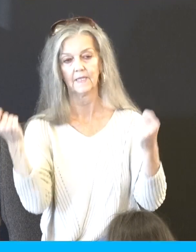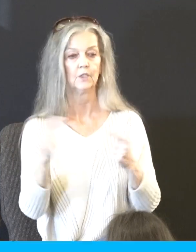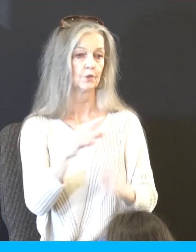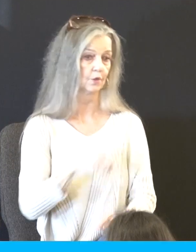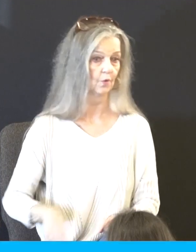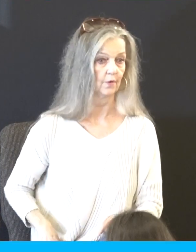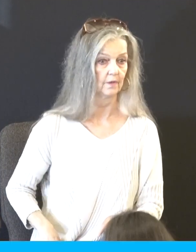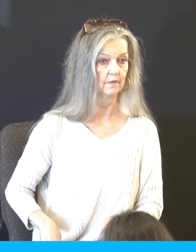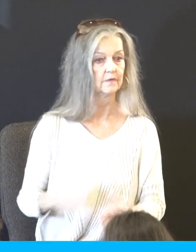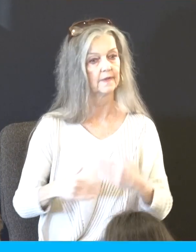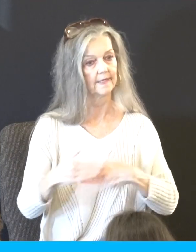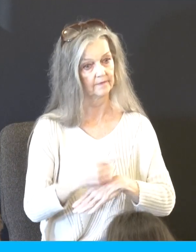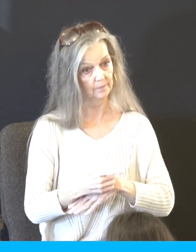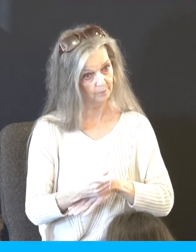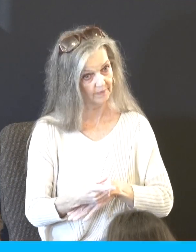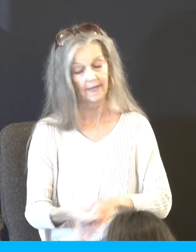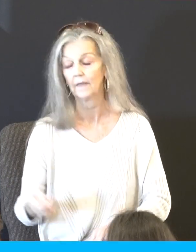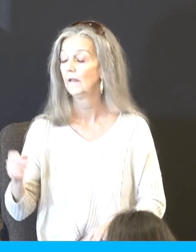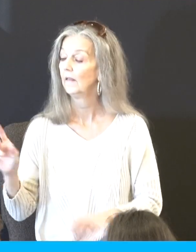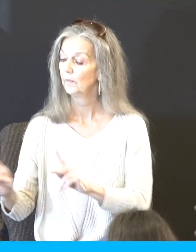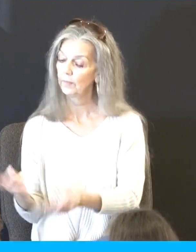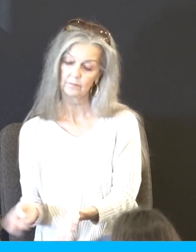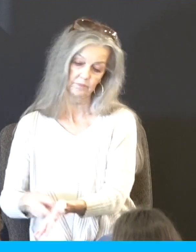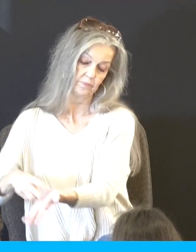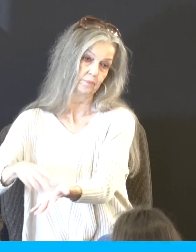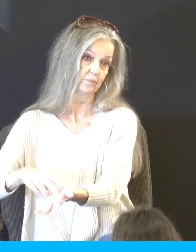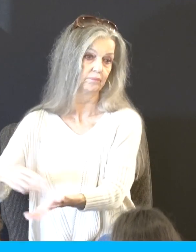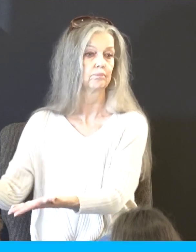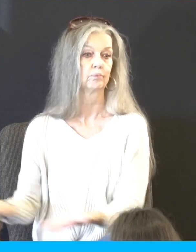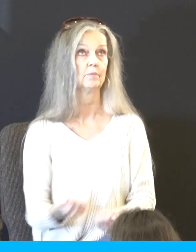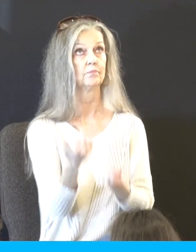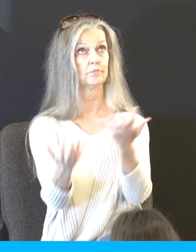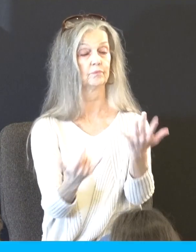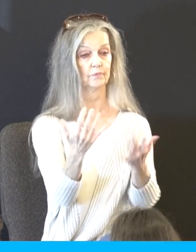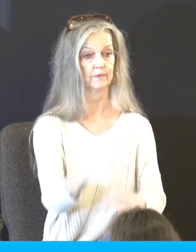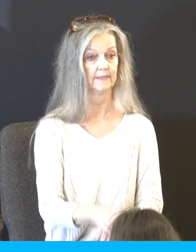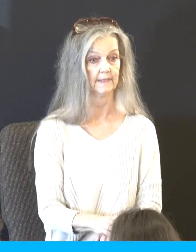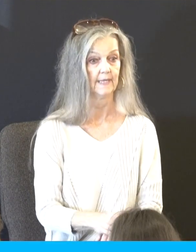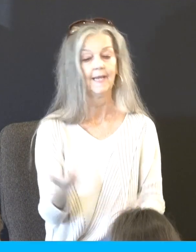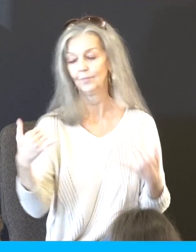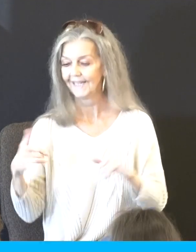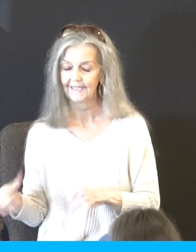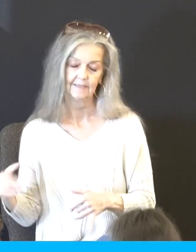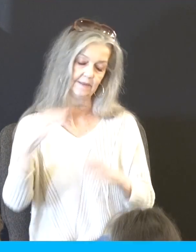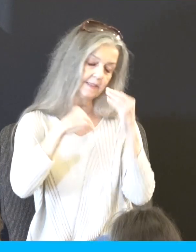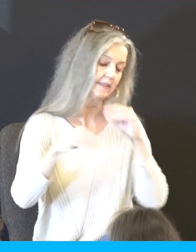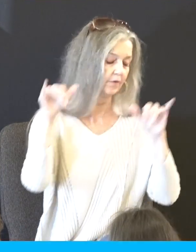and they offered burnt offering and brought peace offerings and the people all sat down to eat and drink and rose up to play. And the Lord said